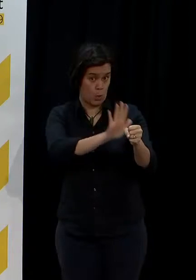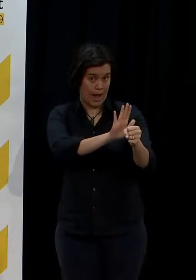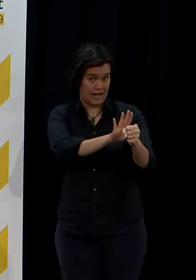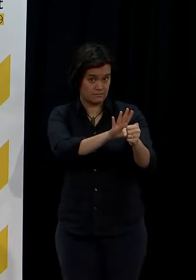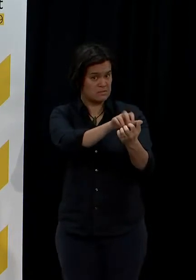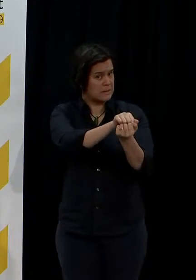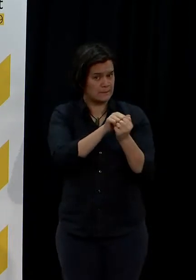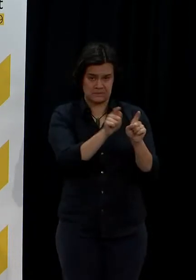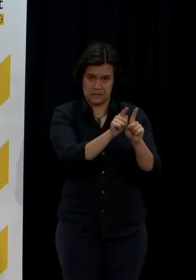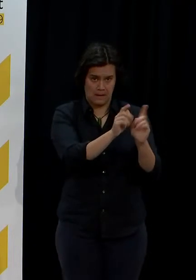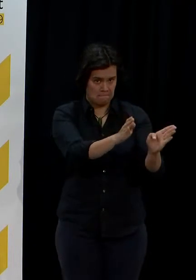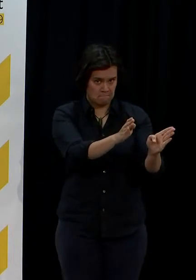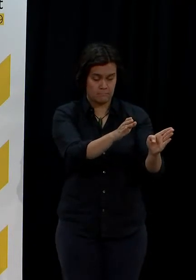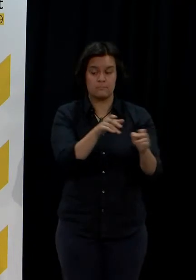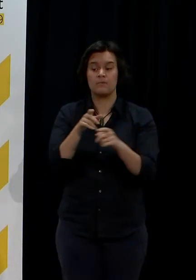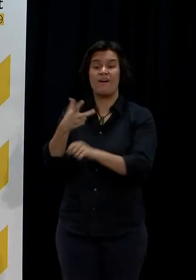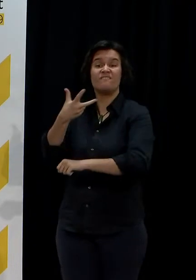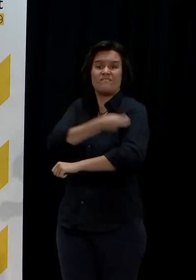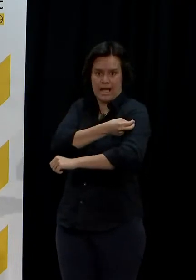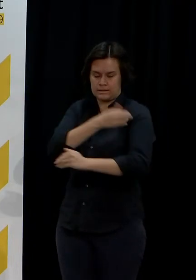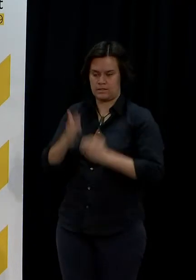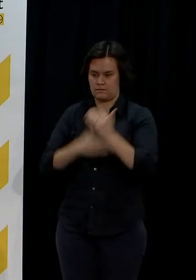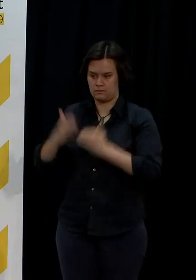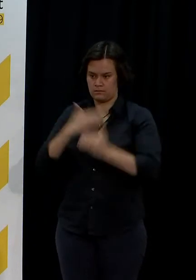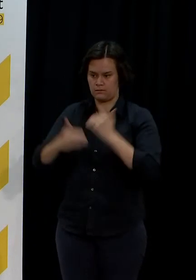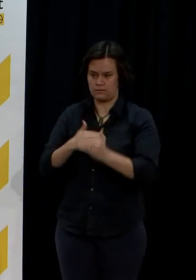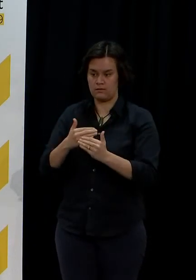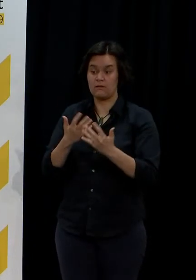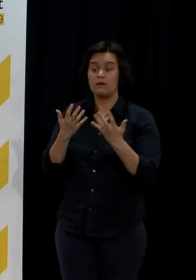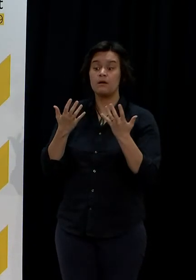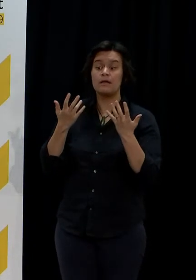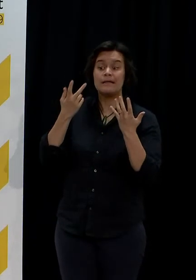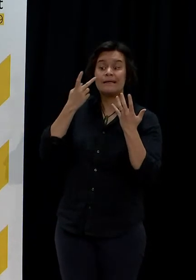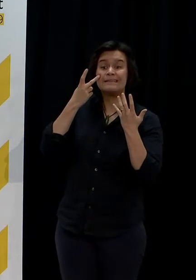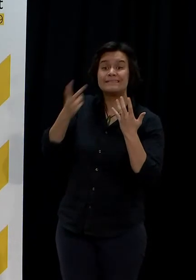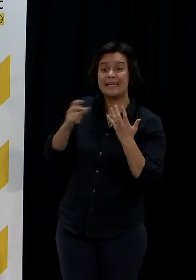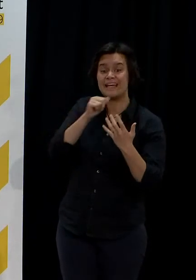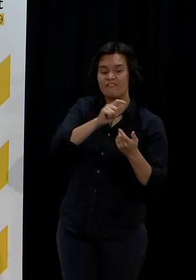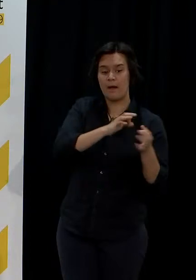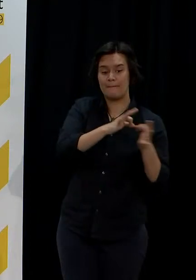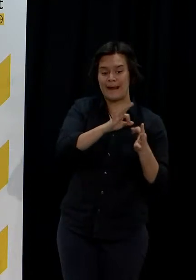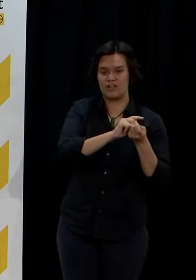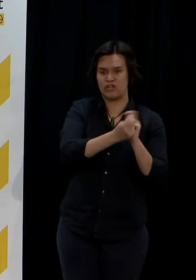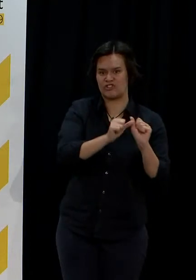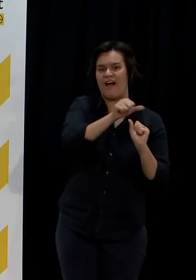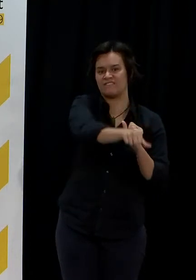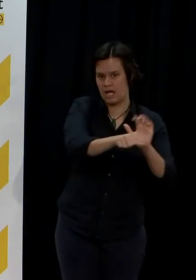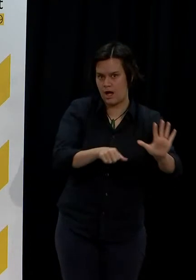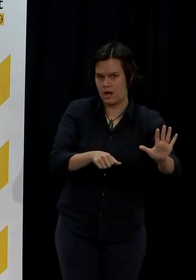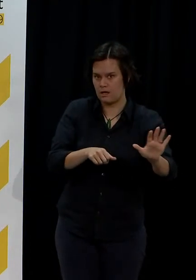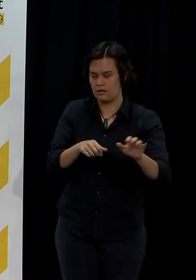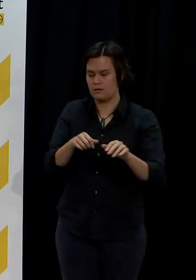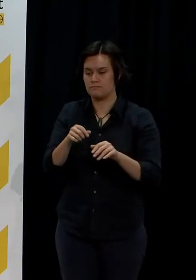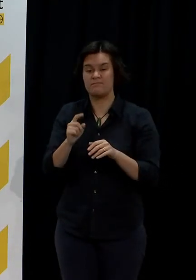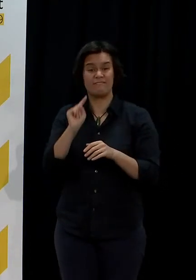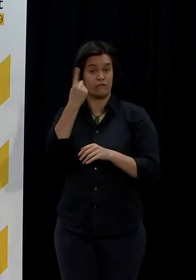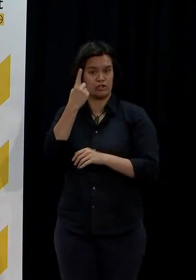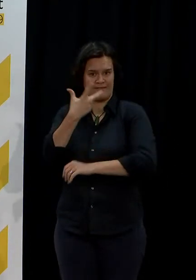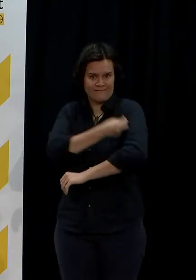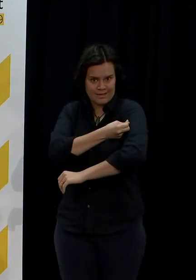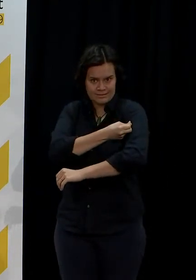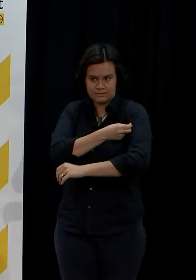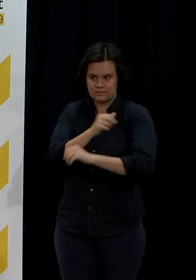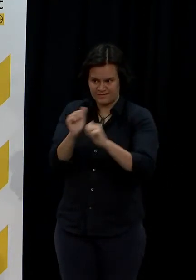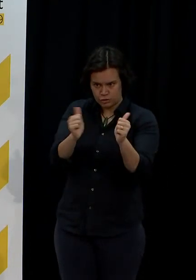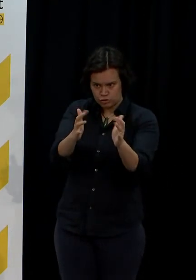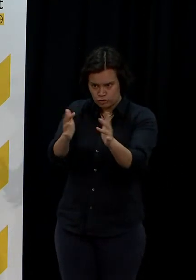is the best strategy for us while we're vaccinating people. And then we'll continue to look at all of the evidence going forward. We've said that